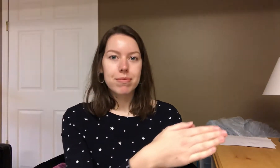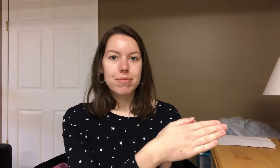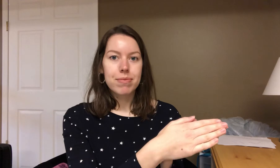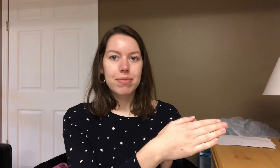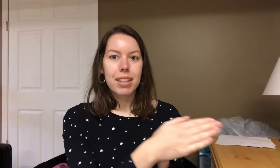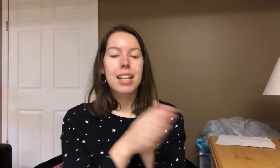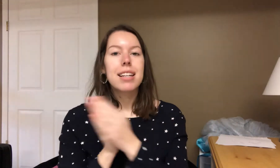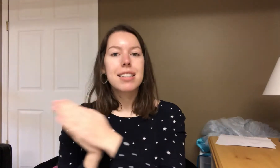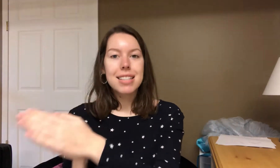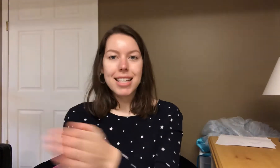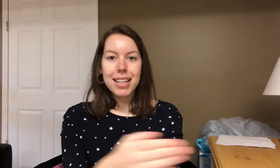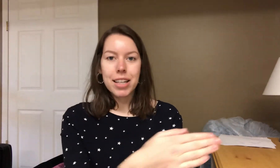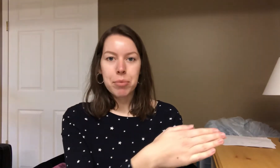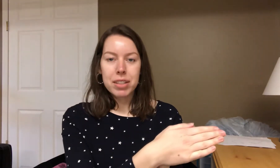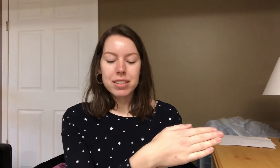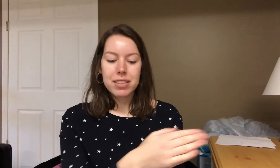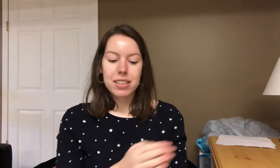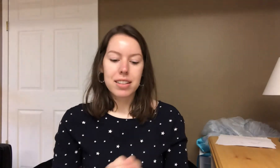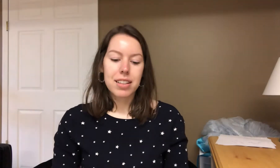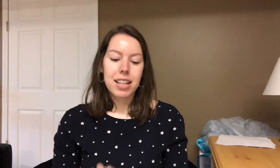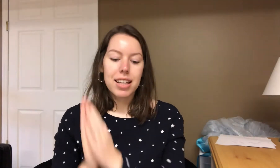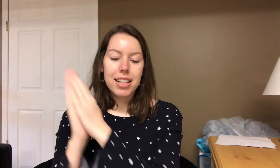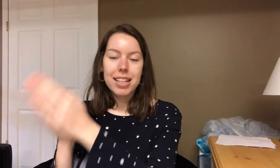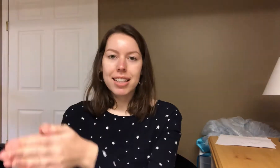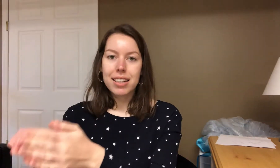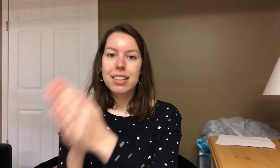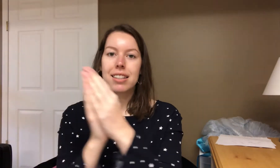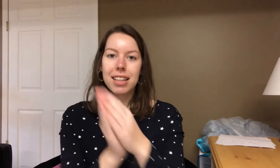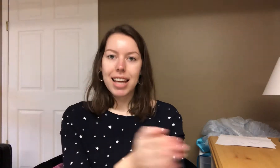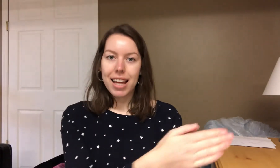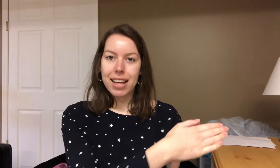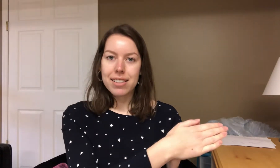Team. C-i-d.